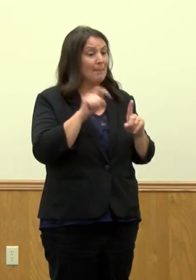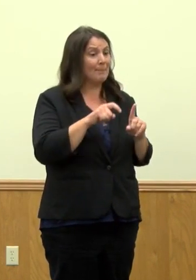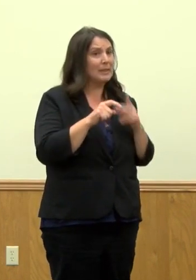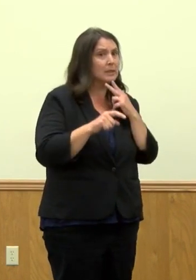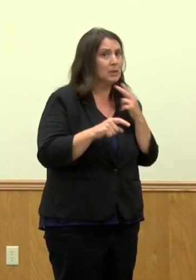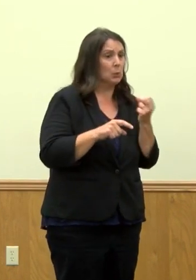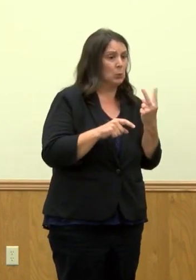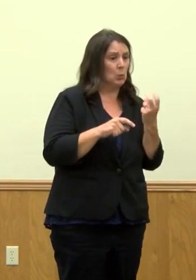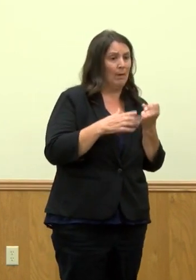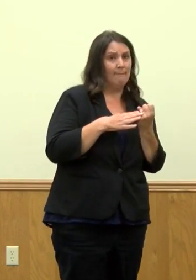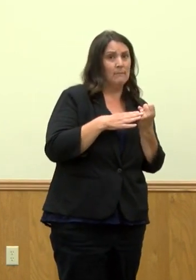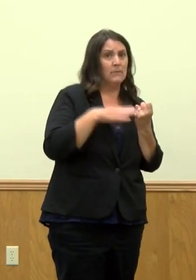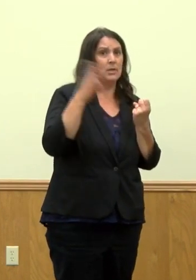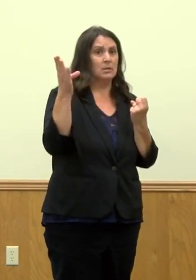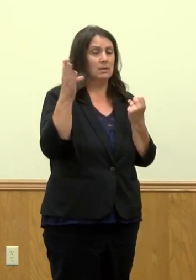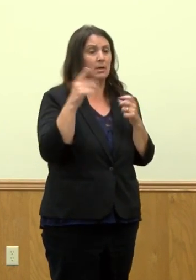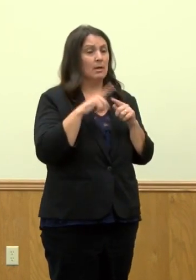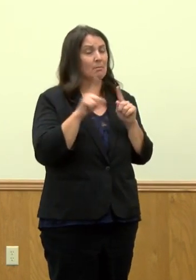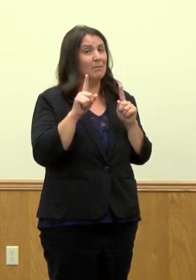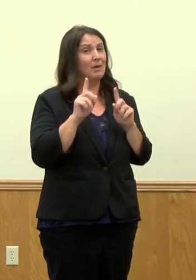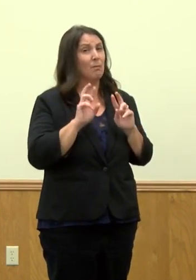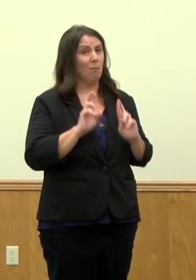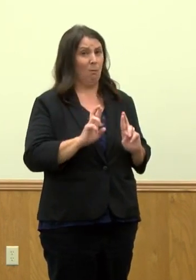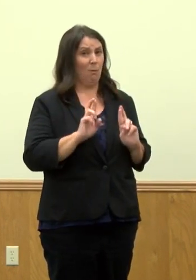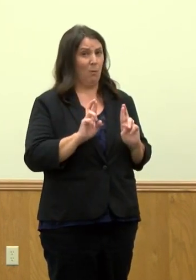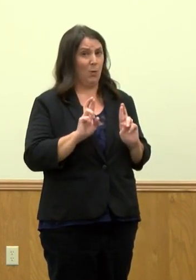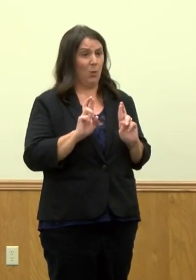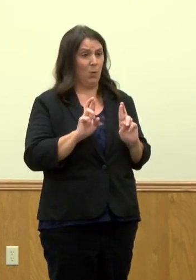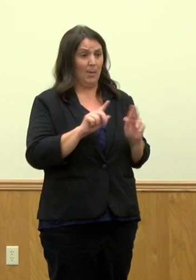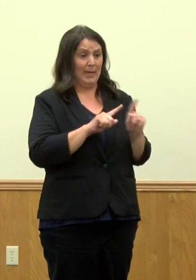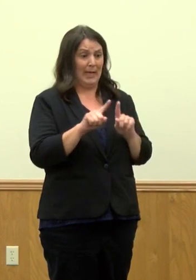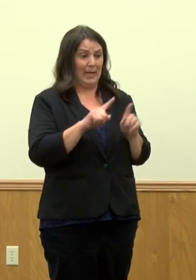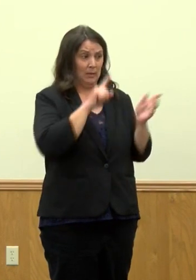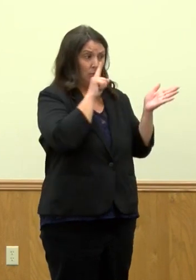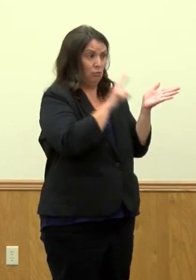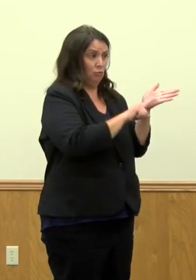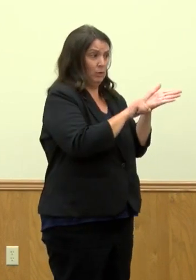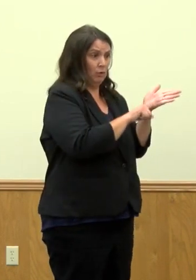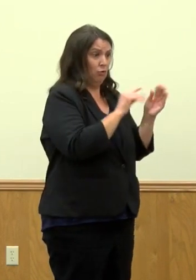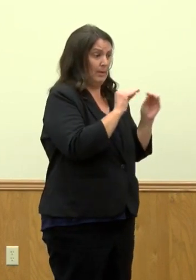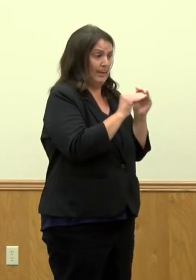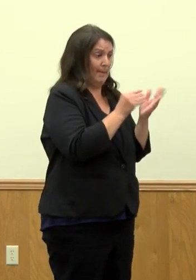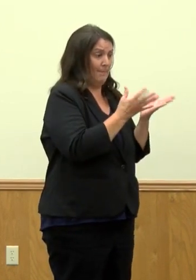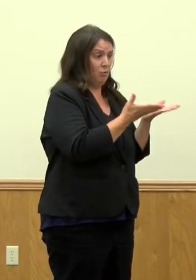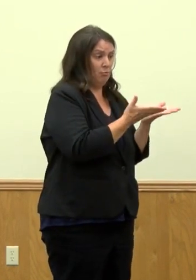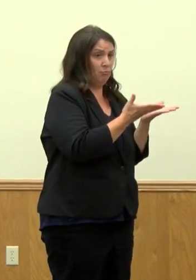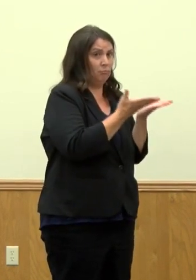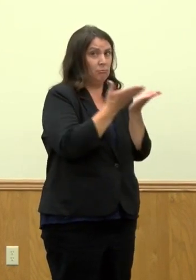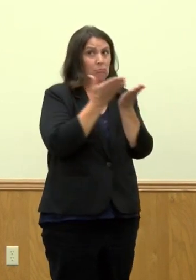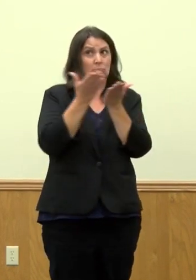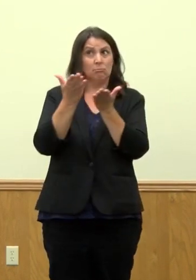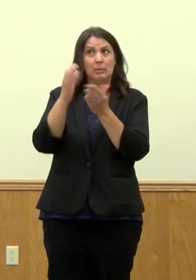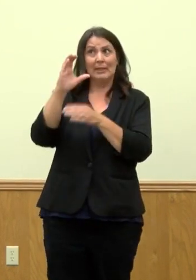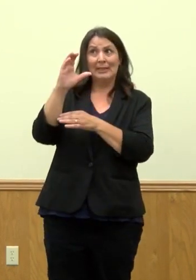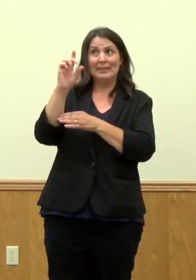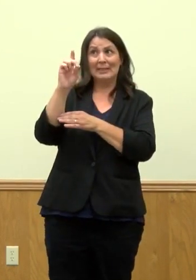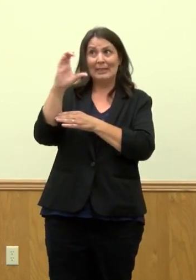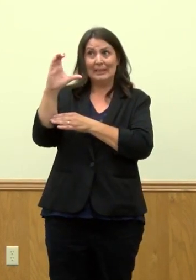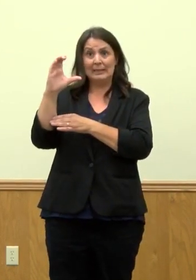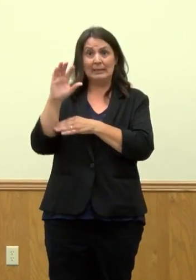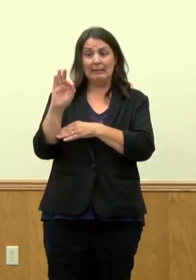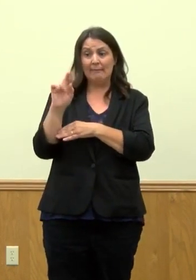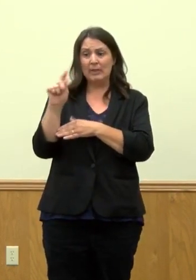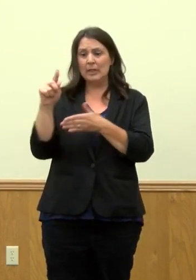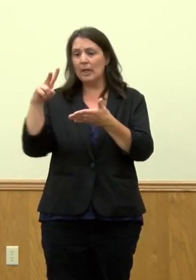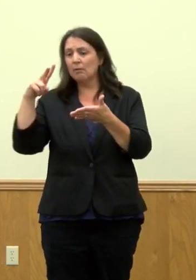older, at least. But hopefully, as the data comes in, and as the CDC and the FDA, again, goes through the data that